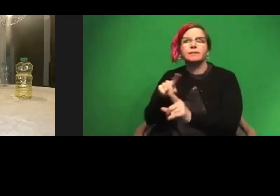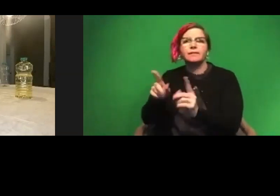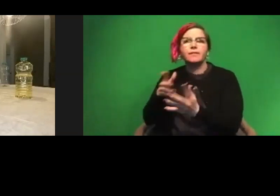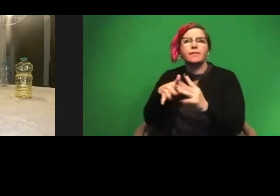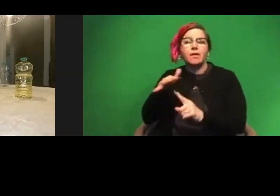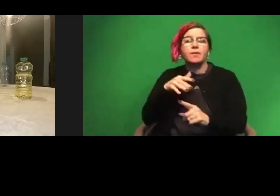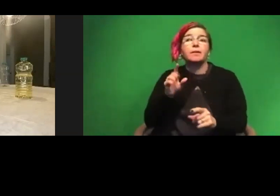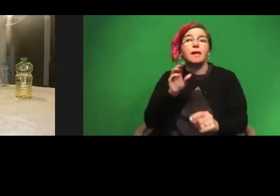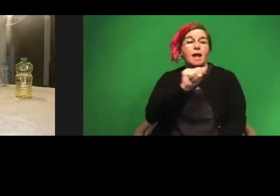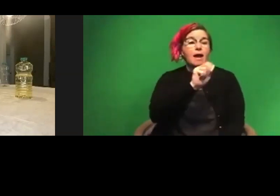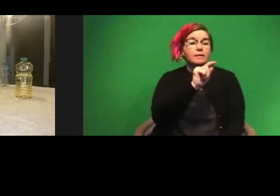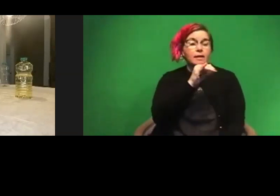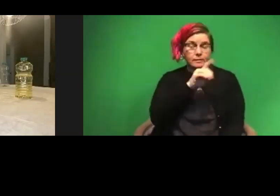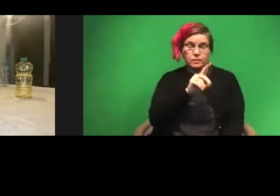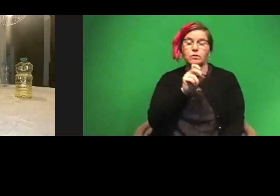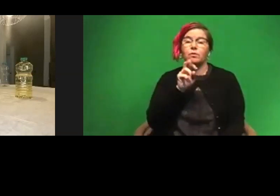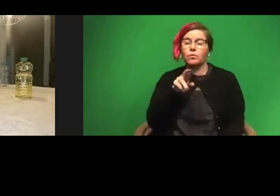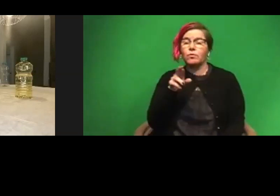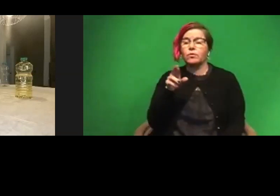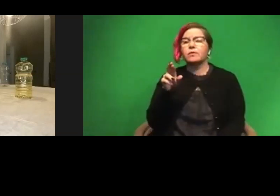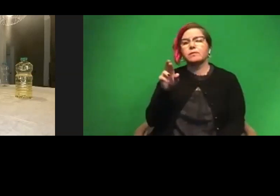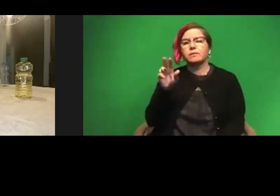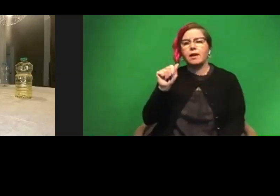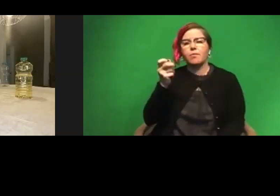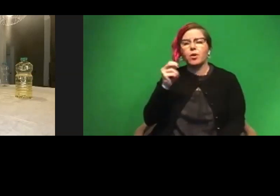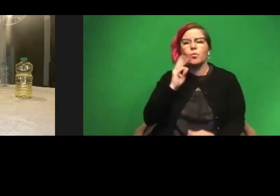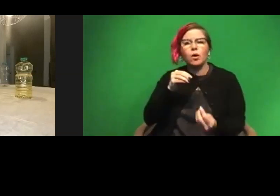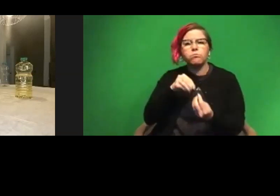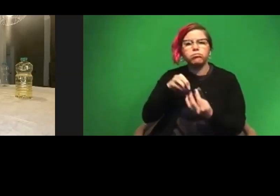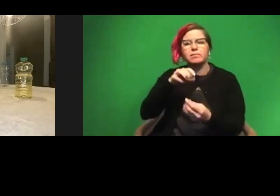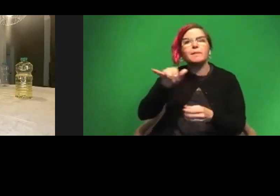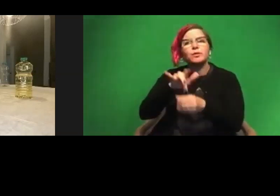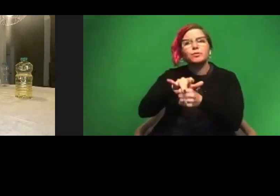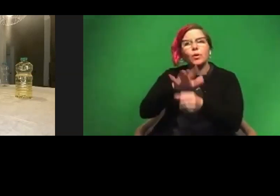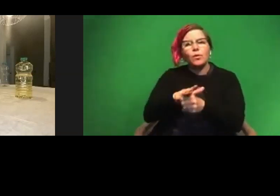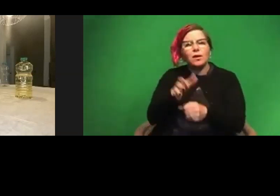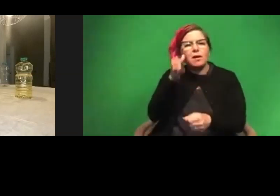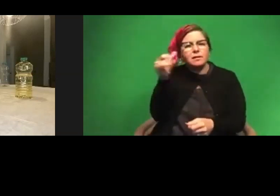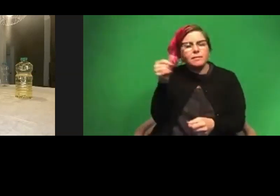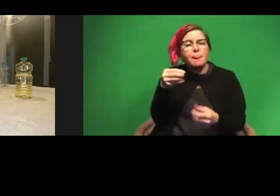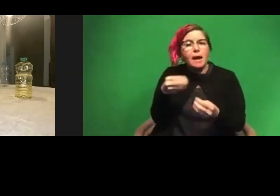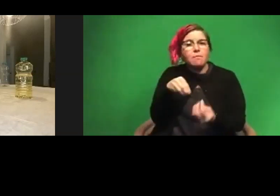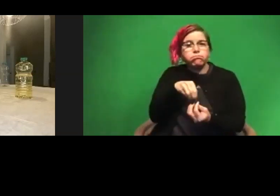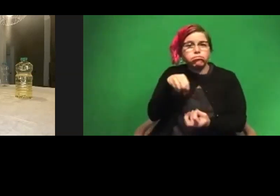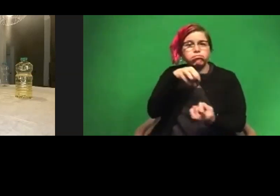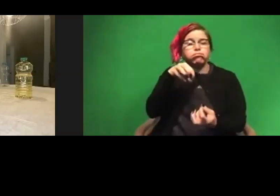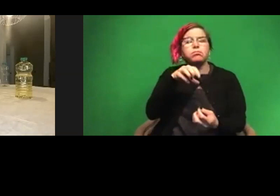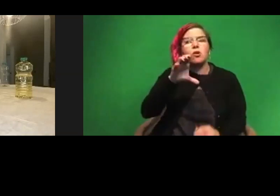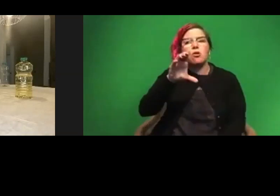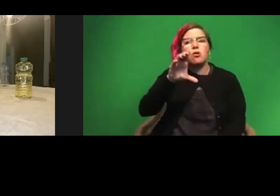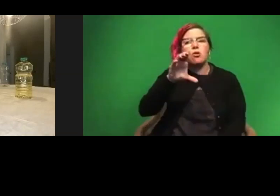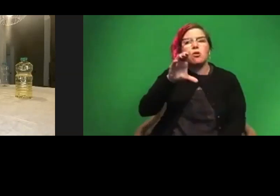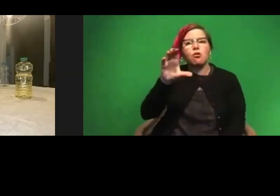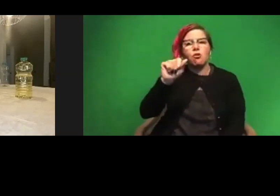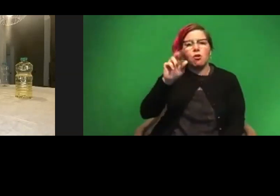the airborne into water, it does a bubbling effect. Sort of like when you open up a soda can. That bubble effect is the carbon that's produced.